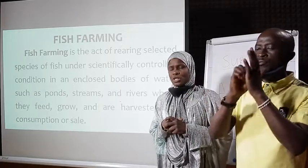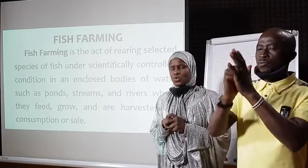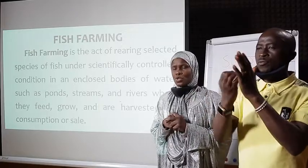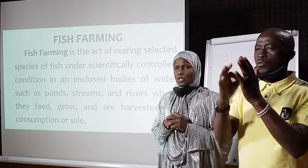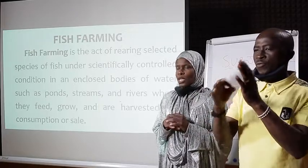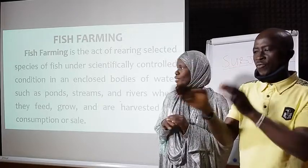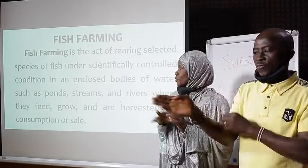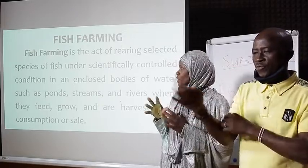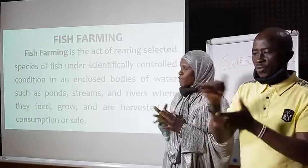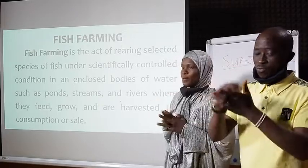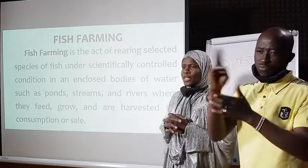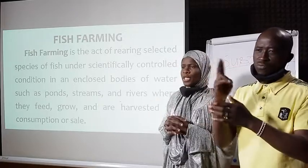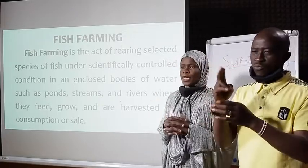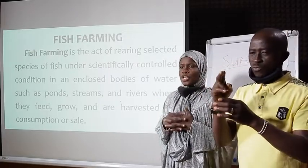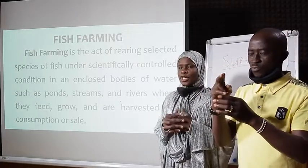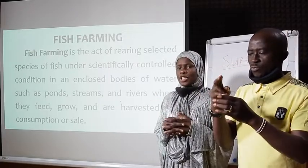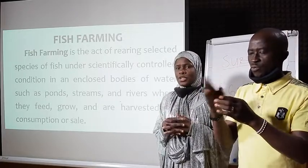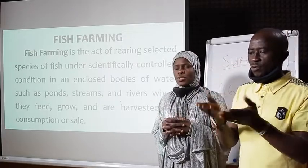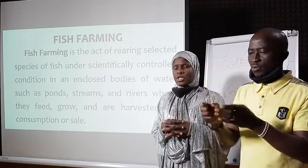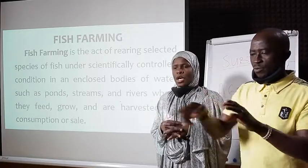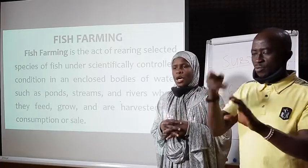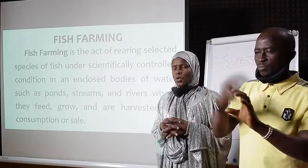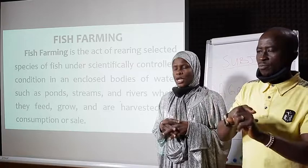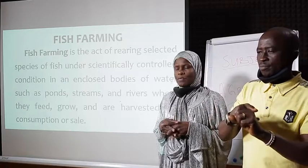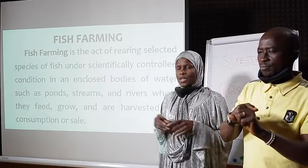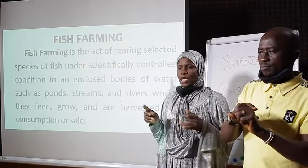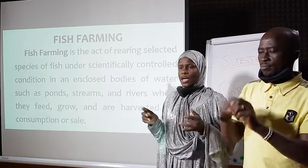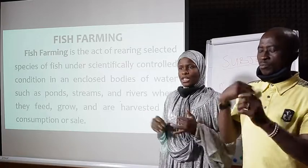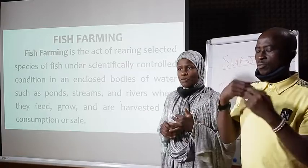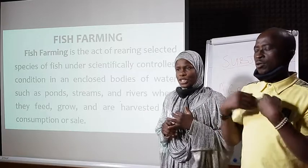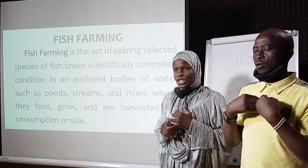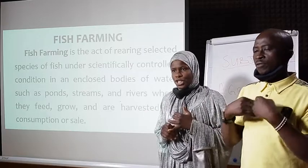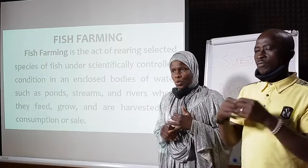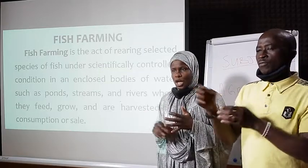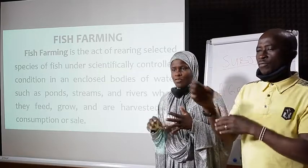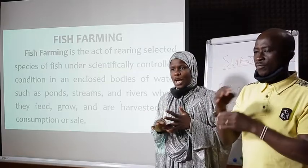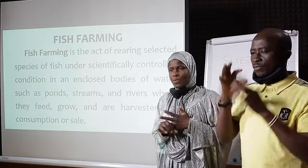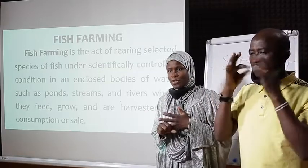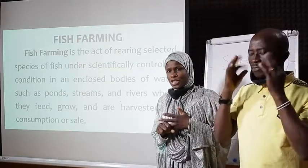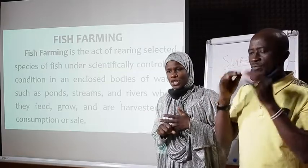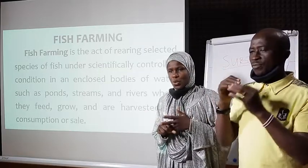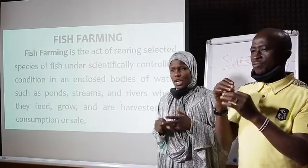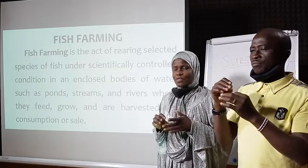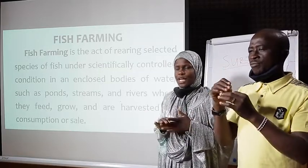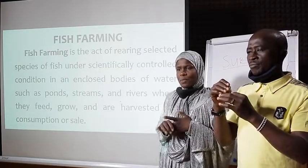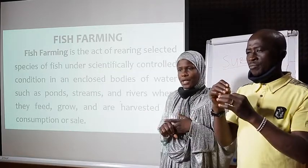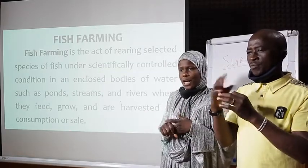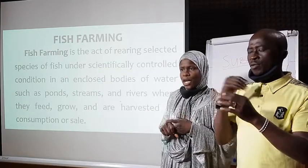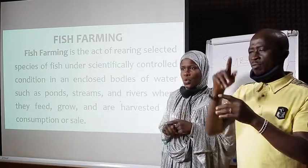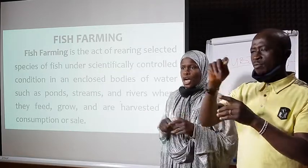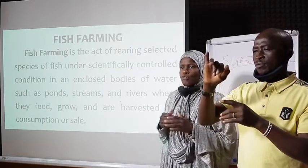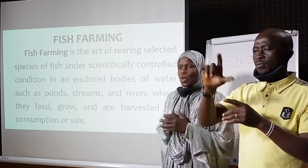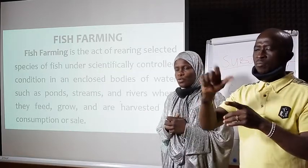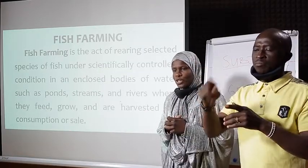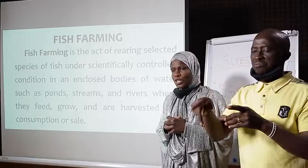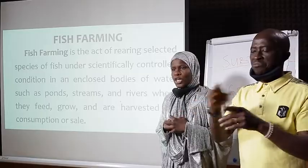fishes that we use in fish farming include, we have the catfish, have carpfish, we have tilapia,